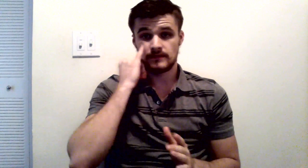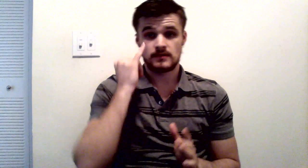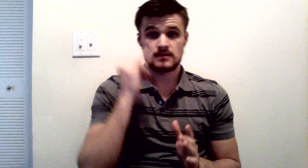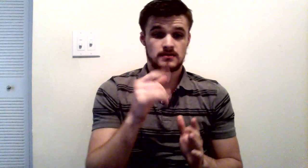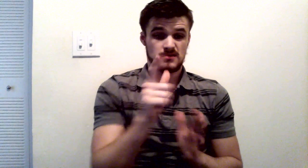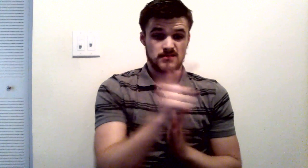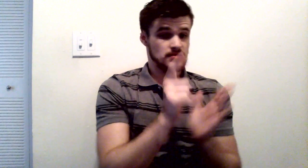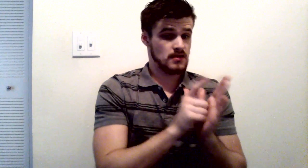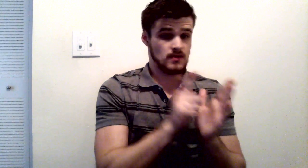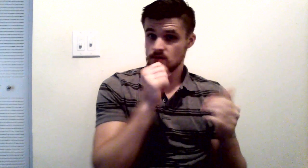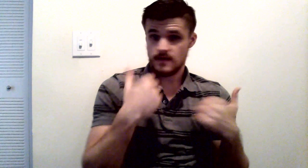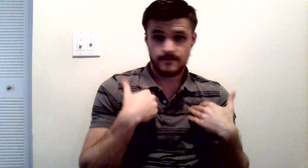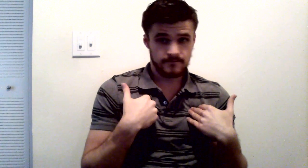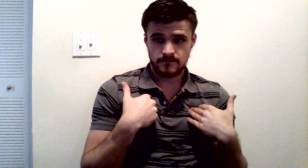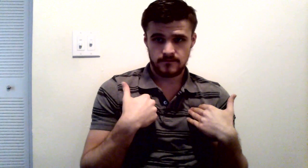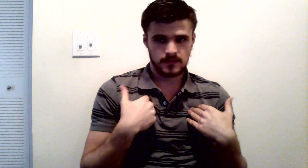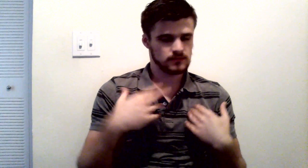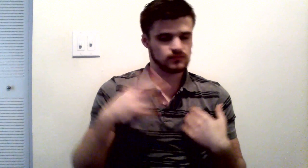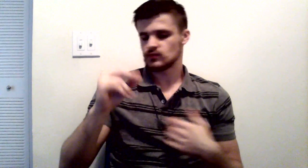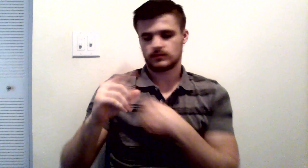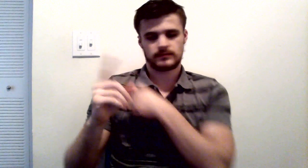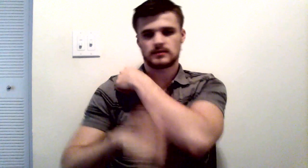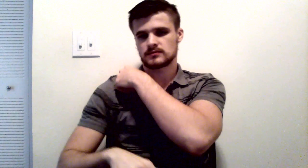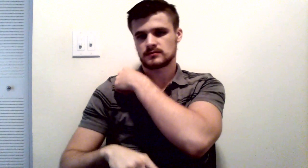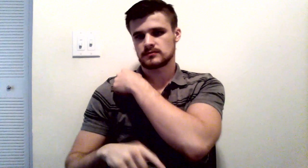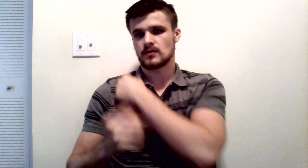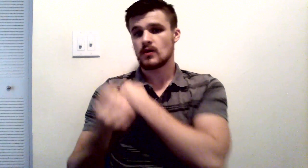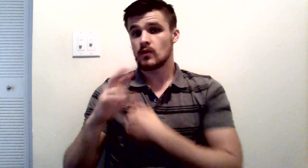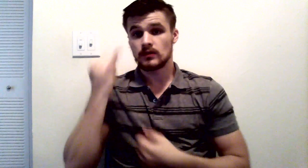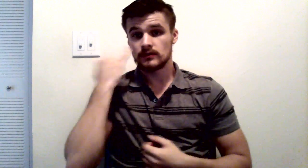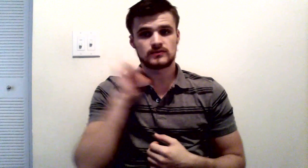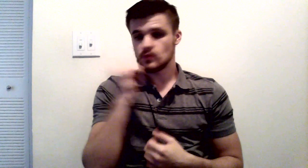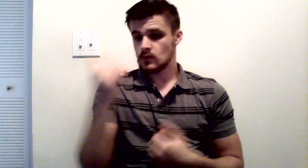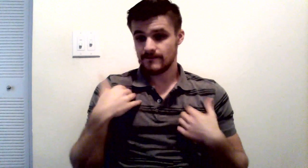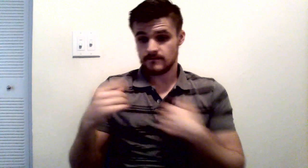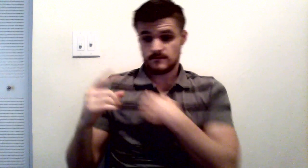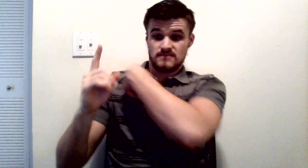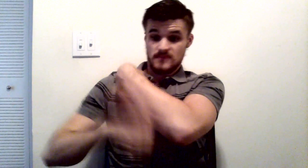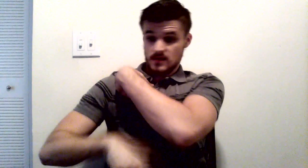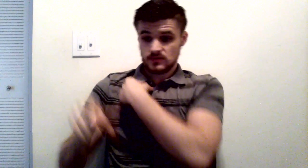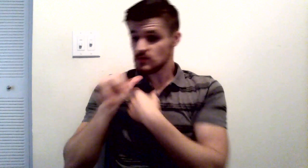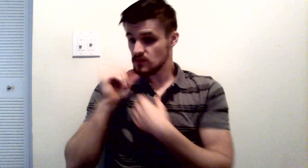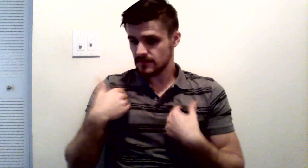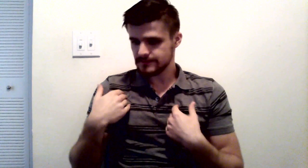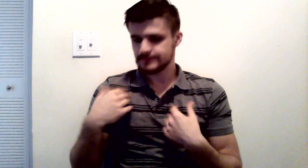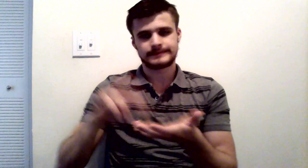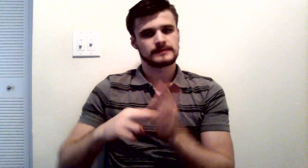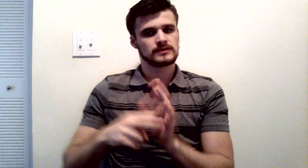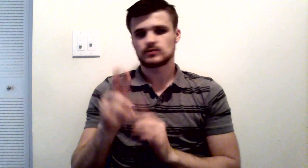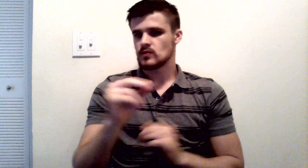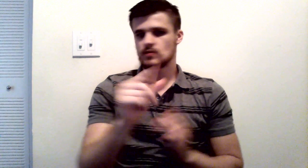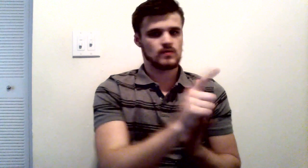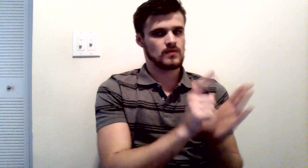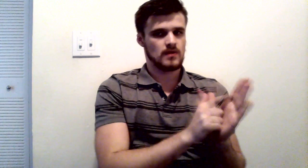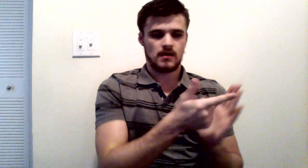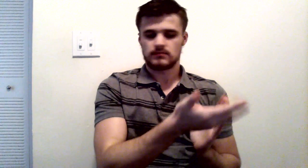then there is no punishment. And if there is no punishment, then there is no law. If you violate the law, you must be punished. And those are the seven